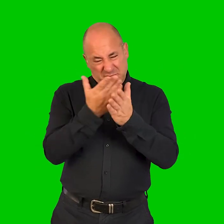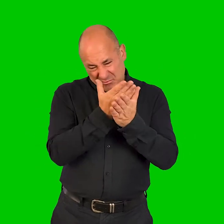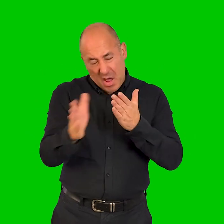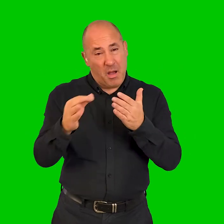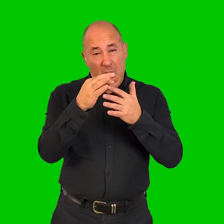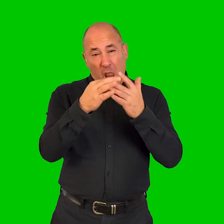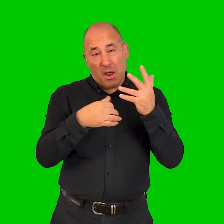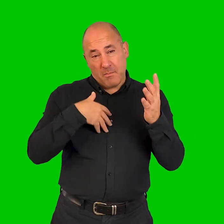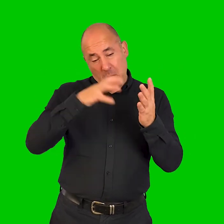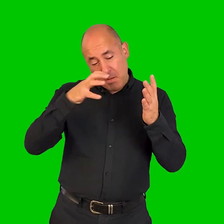lights